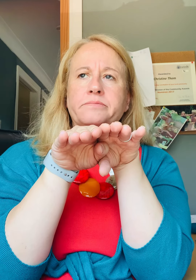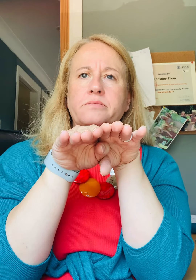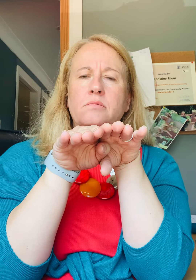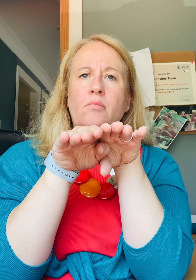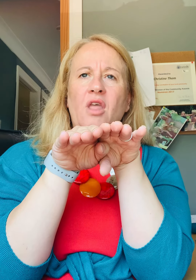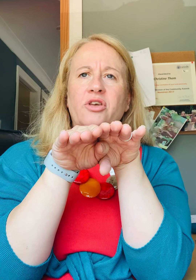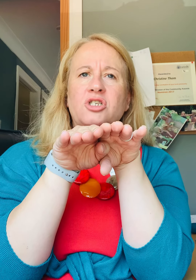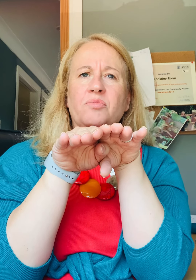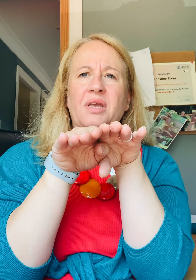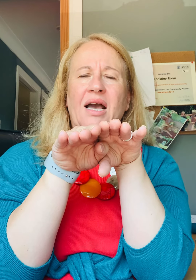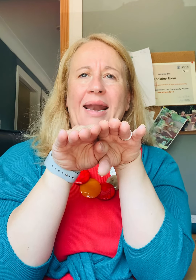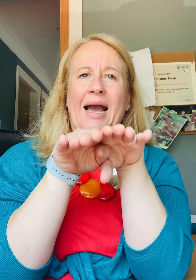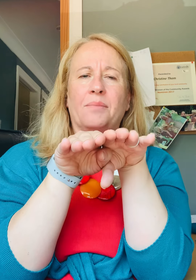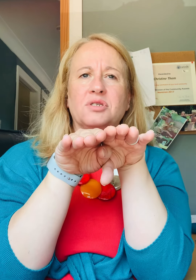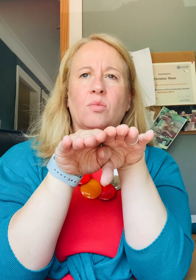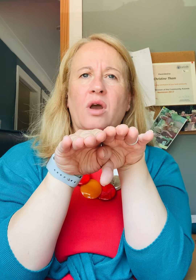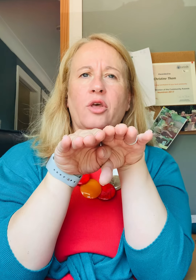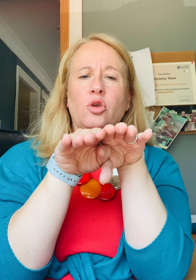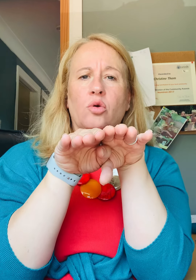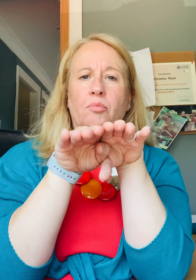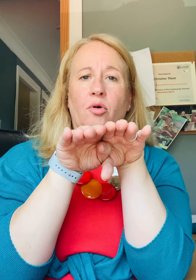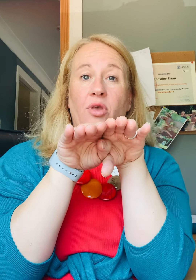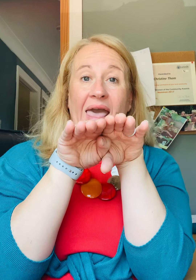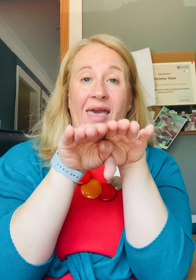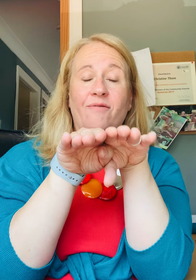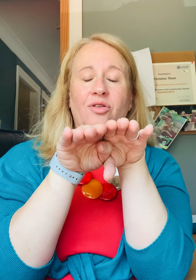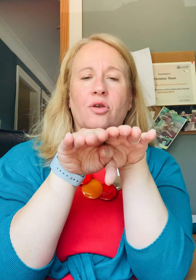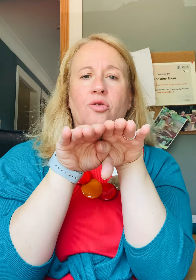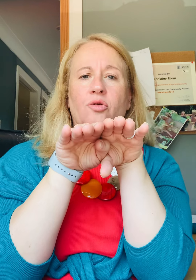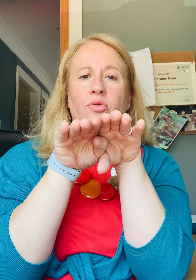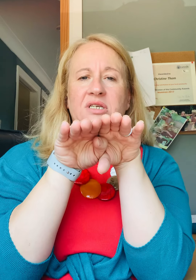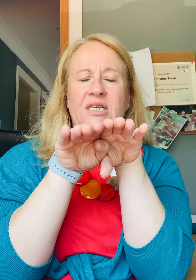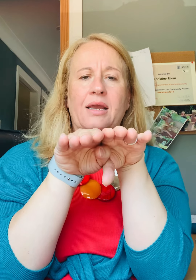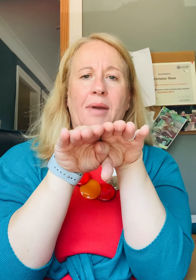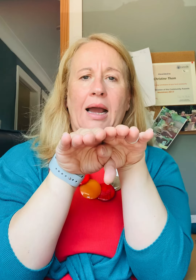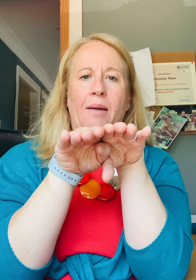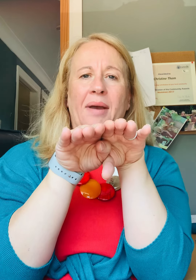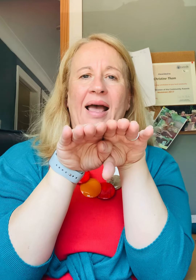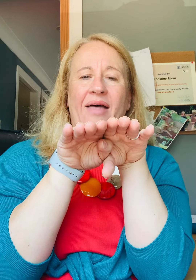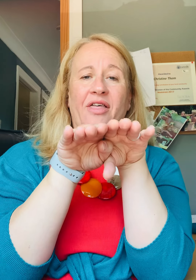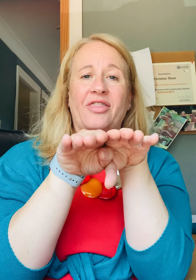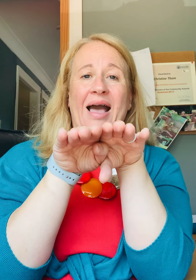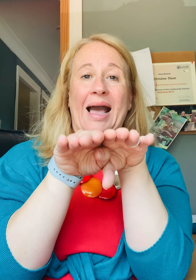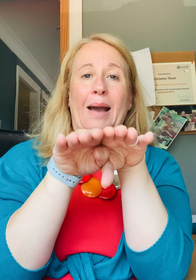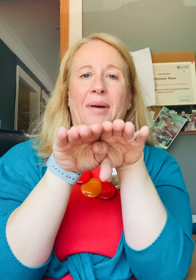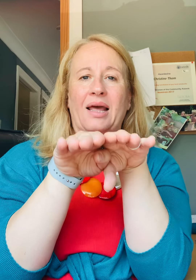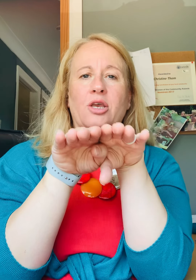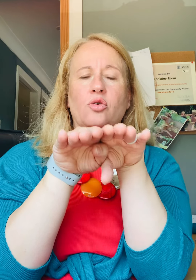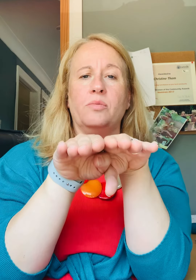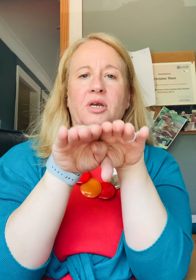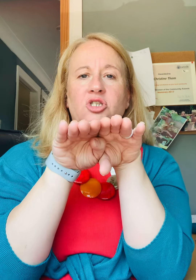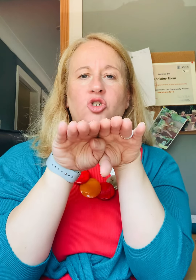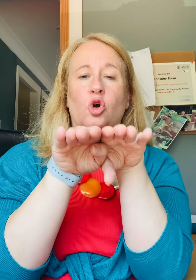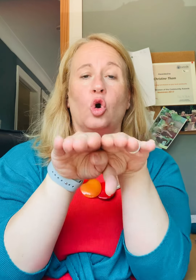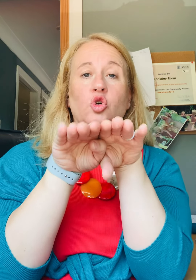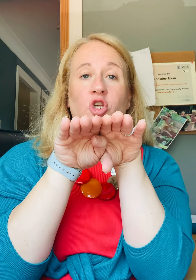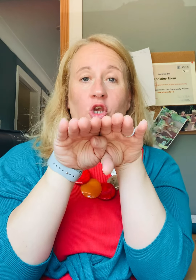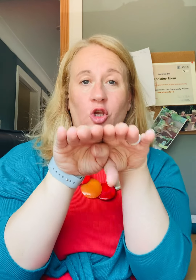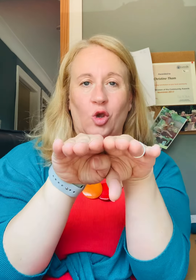So there should be an app somewhere that you can book everything through the same app. And then that app like Uber scores you,